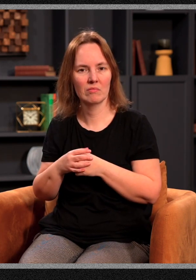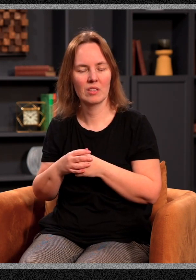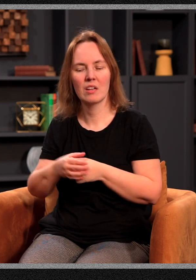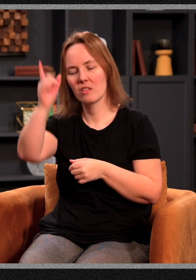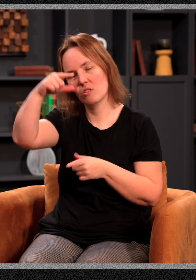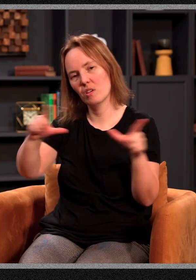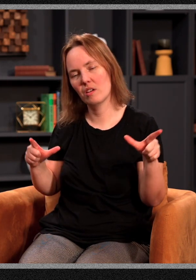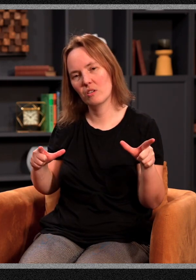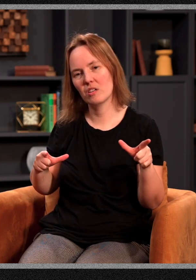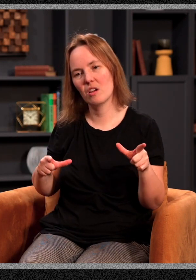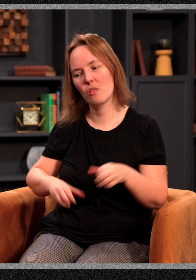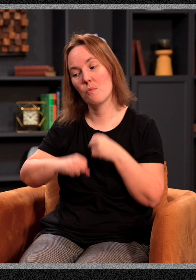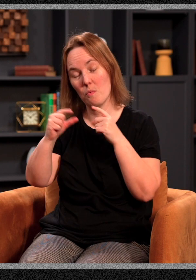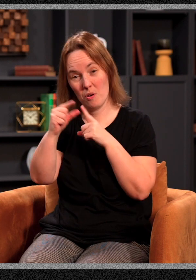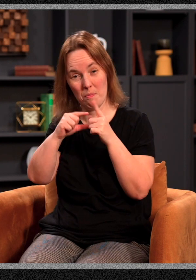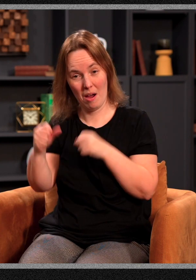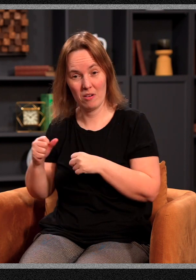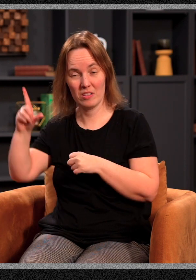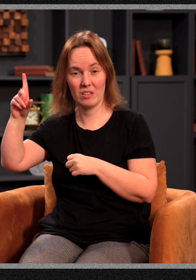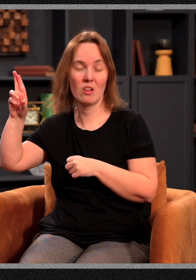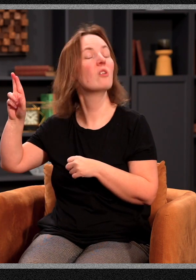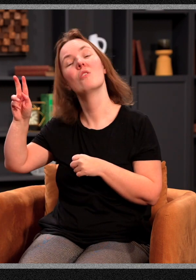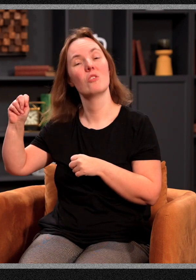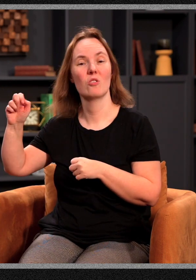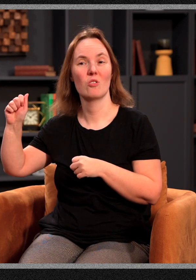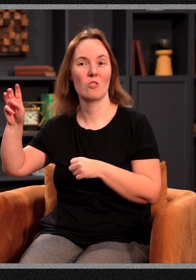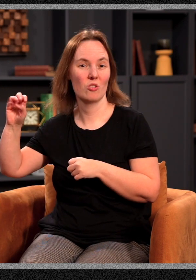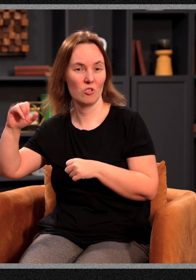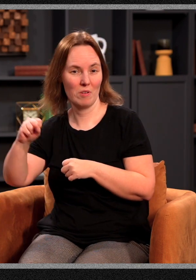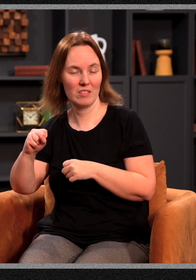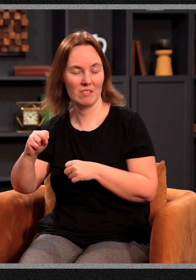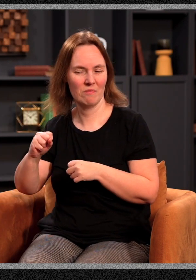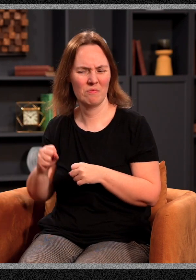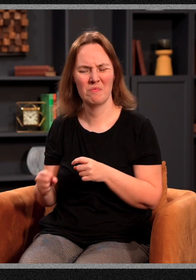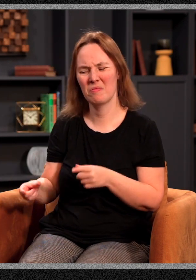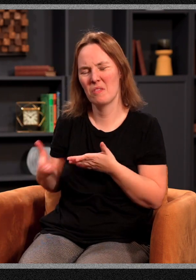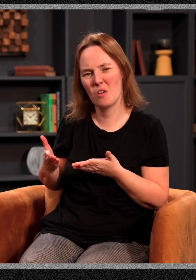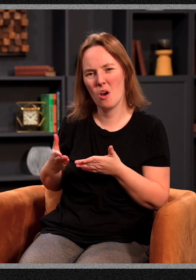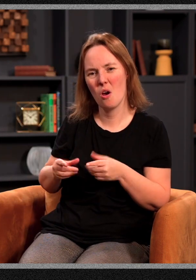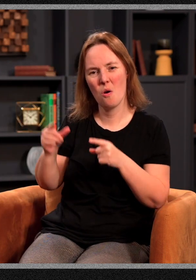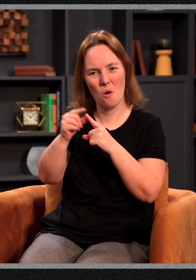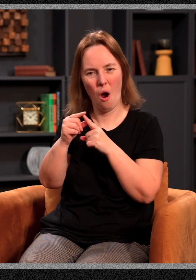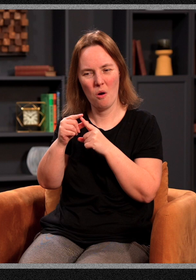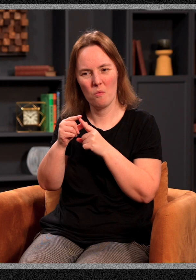In the Greek language, the word power is dunamis. We kind of get our word dynamite from that. Dunamis just has that ability to